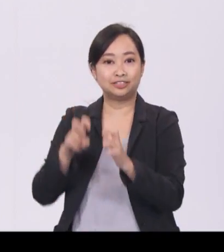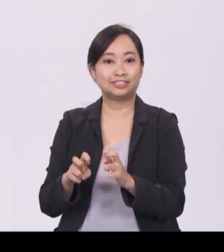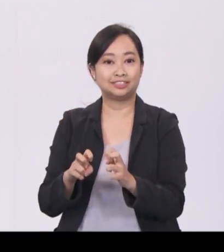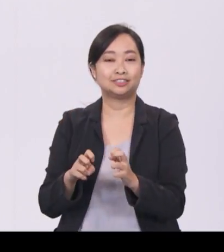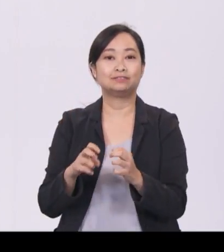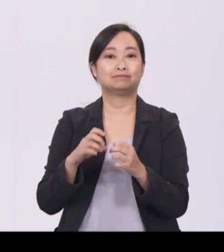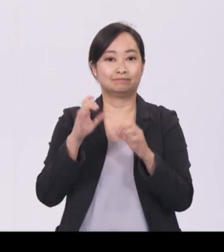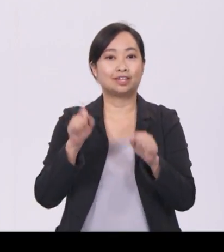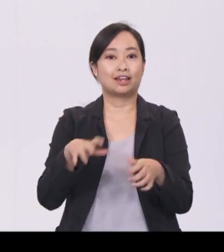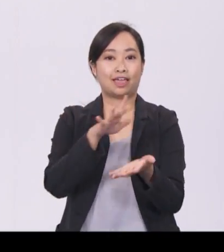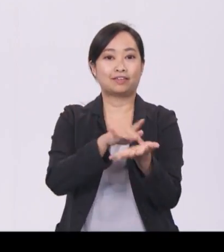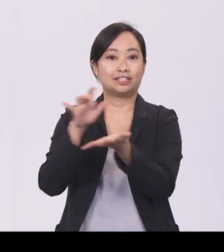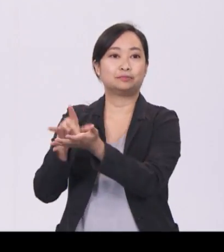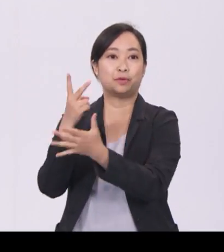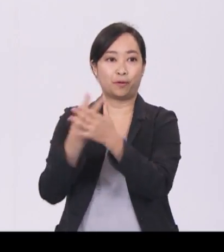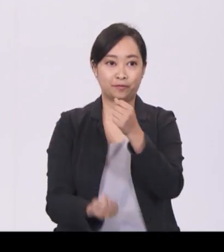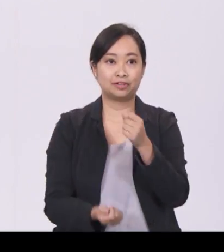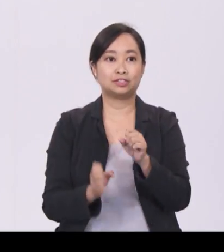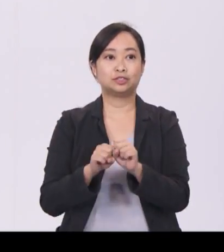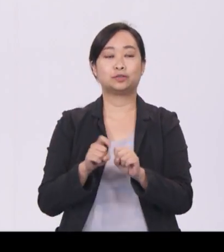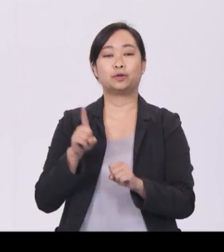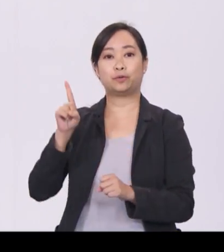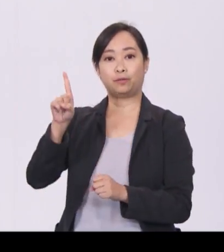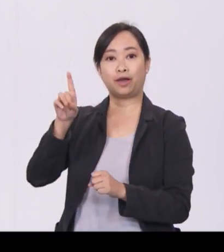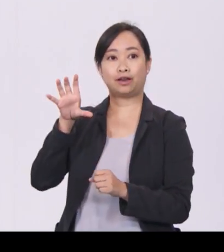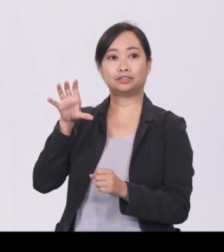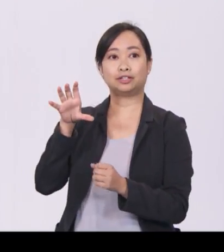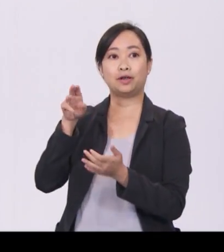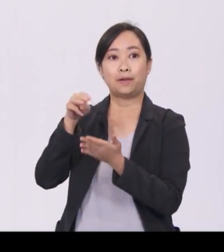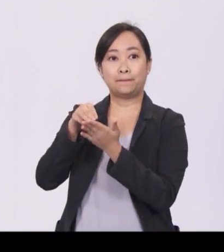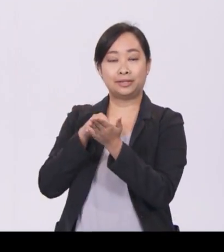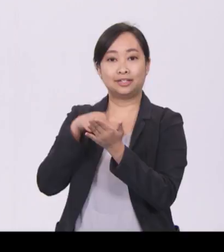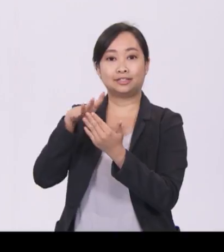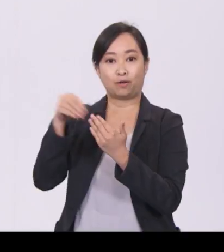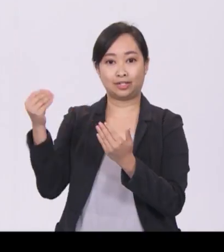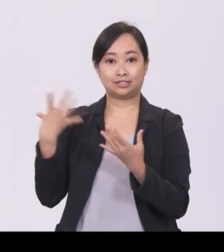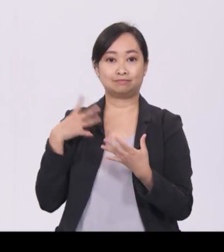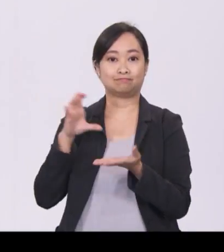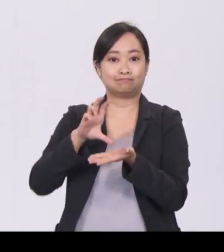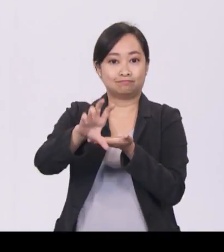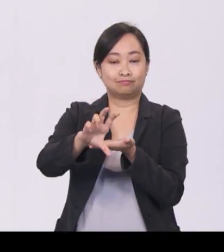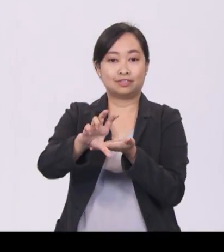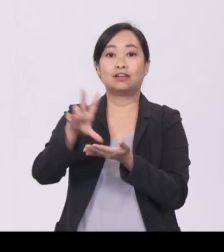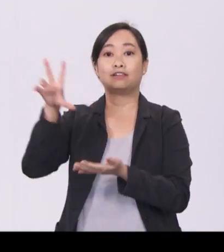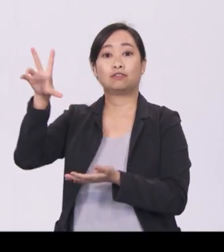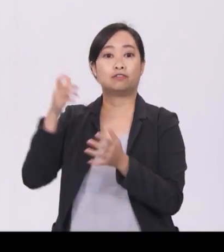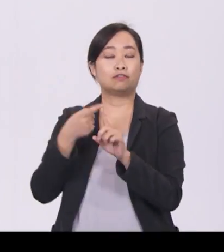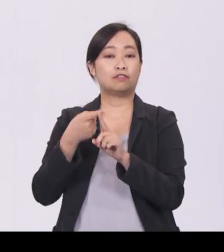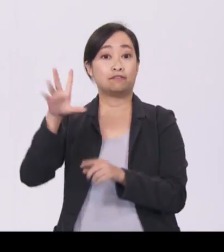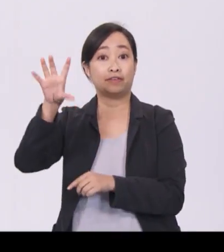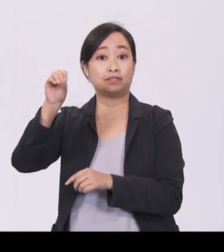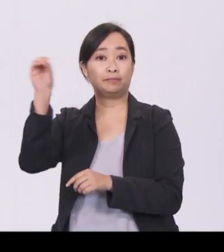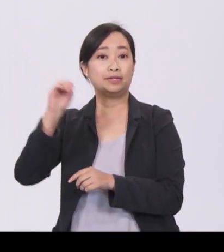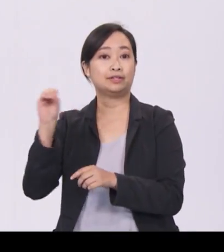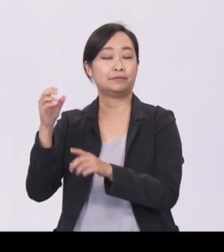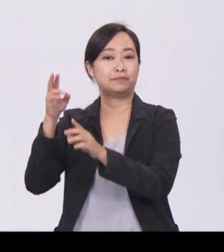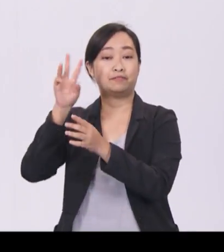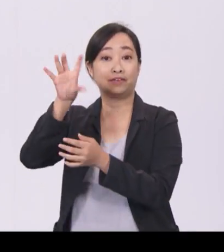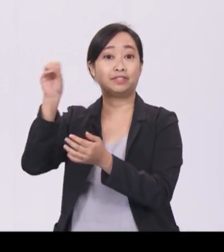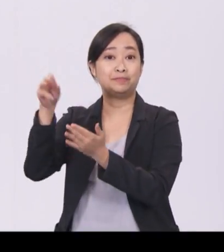million will go into this joint venture, $50 million from the government and at least $50 million from Temasek.